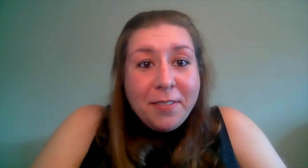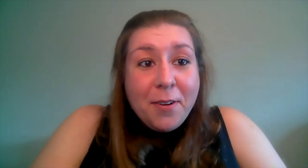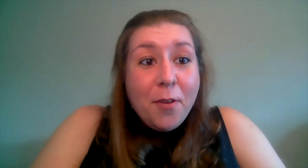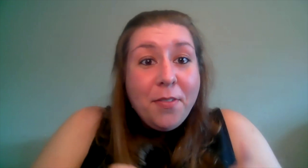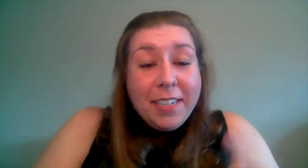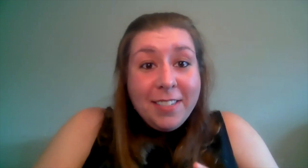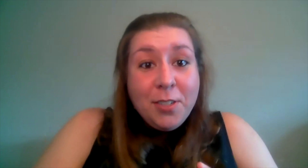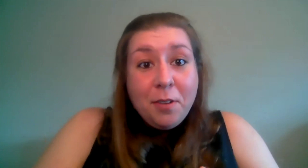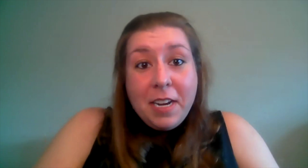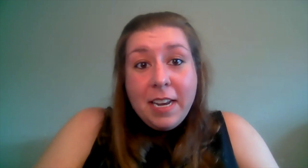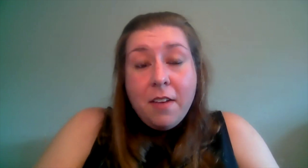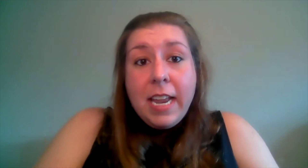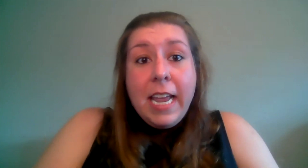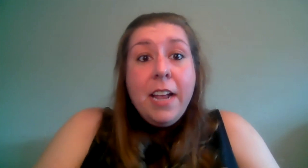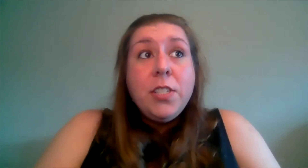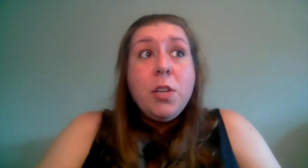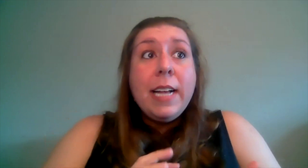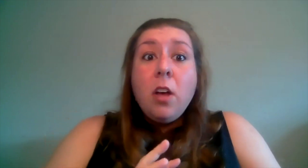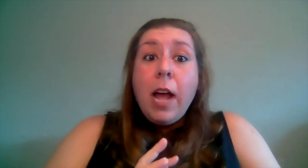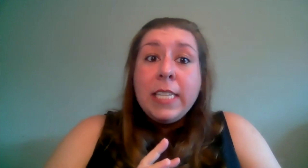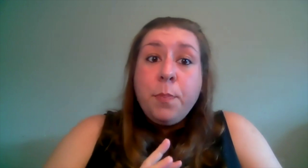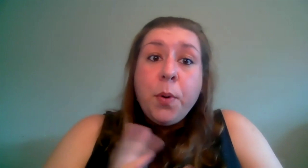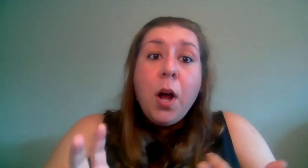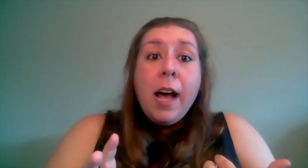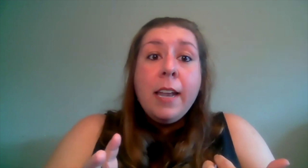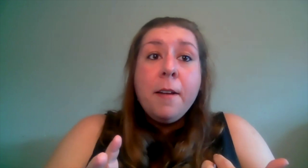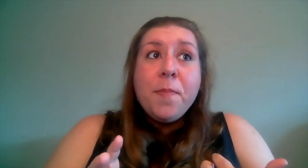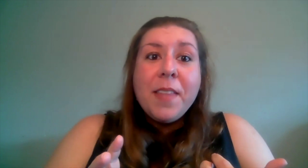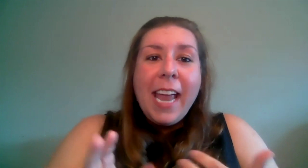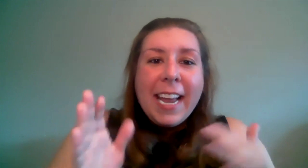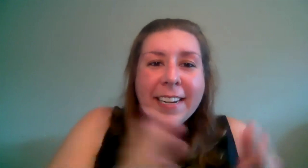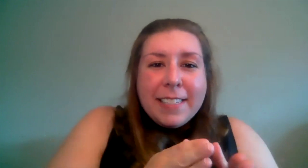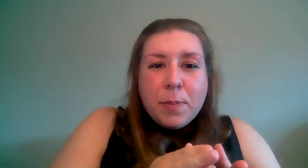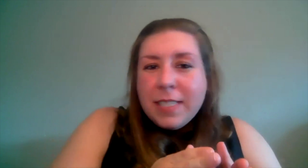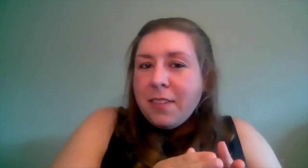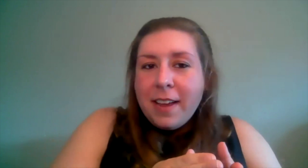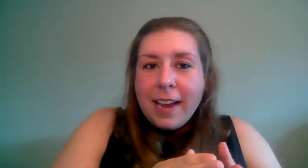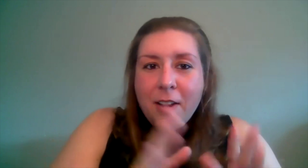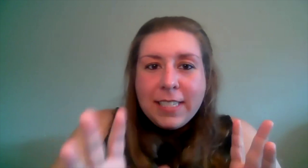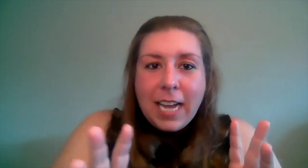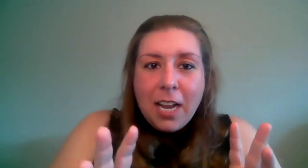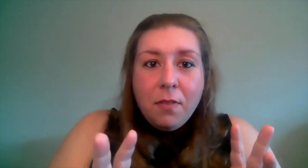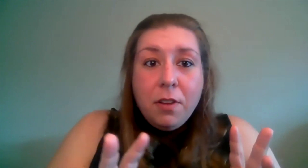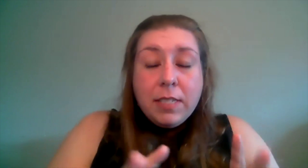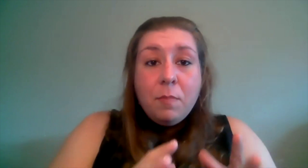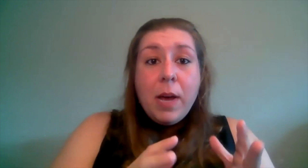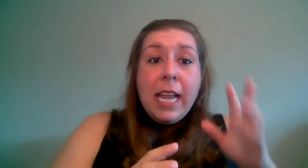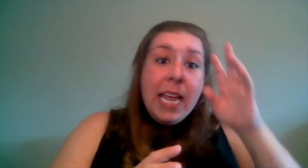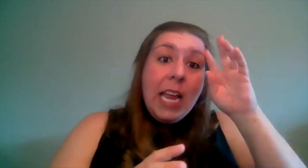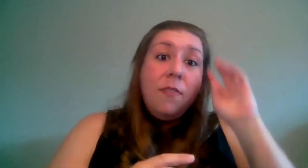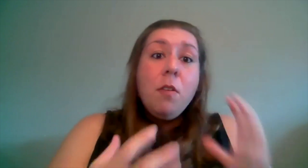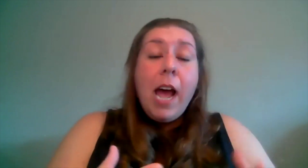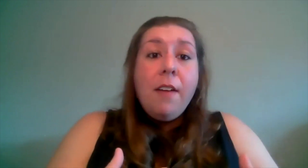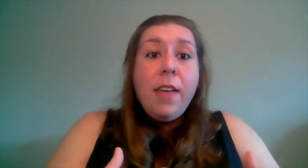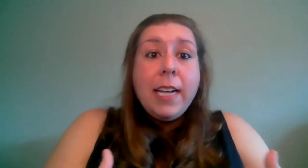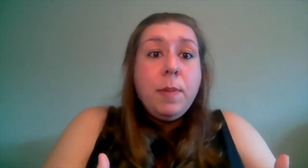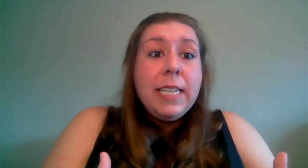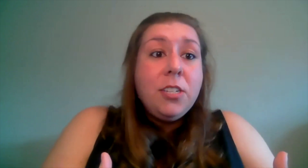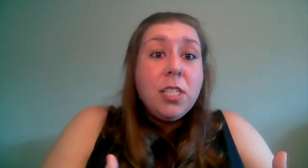difficult for us to do a reading of it so as as broad and as specific i mean that's kind of confusing but if you have expectations